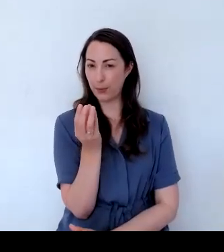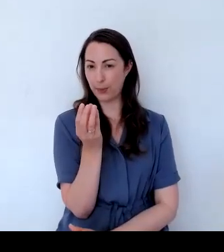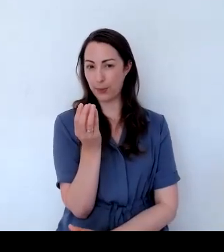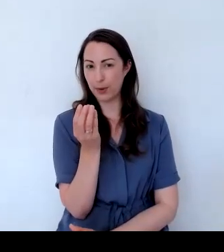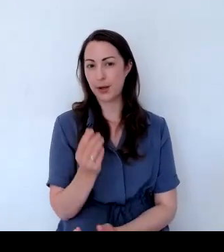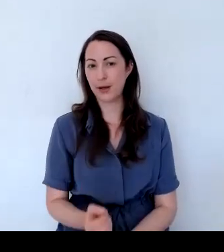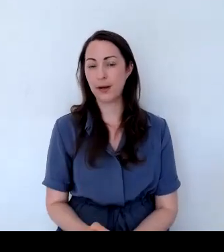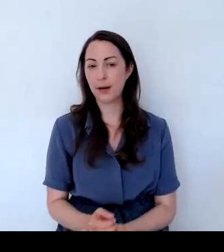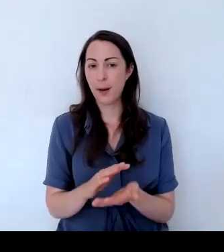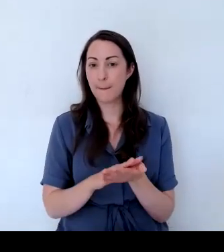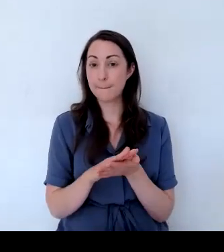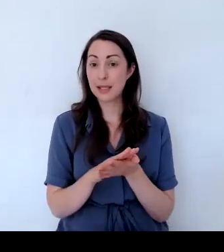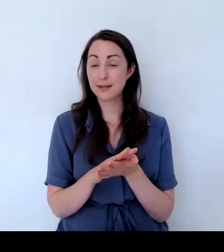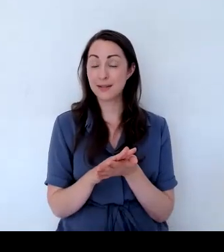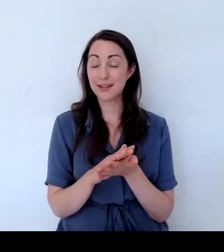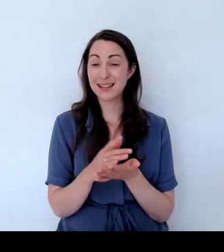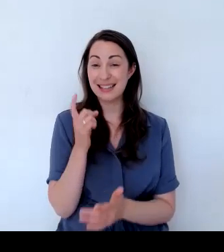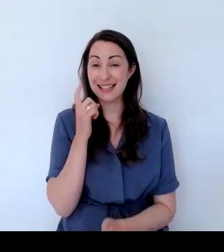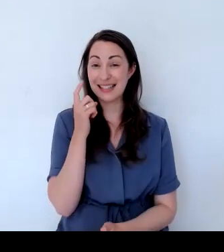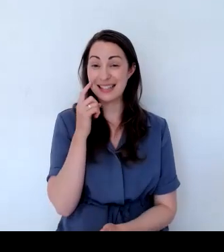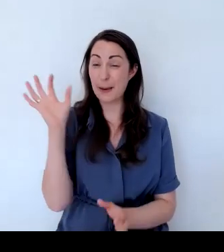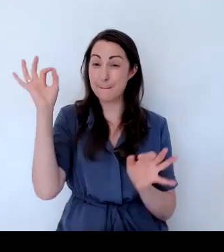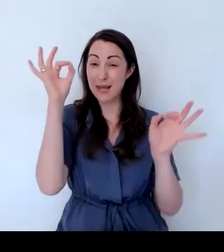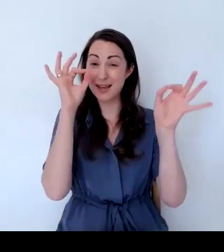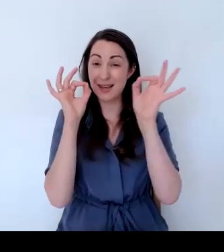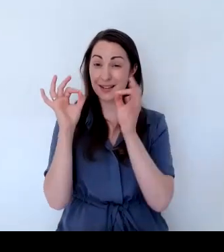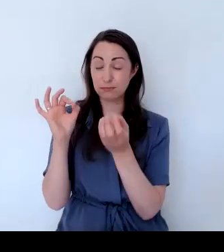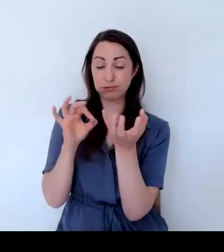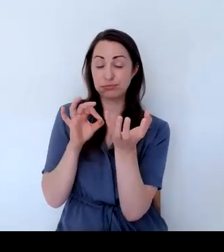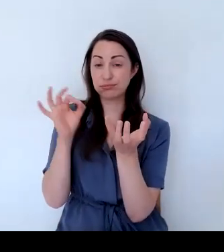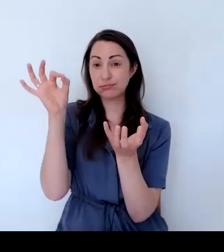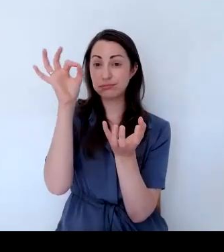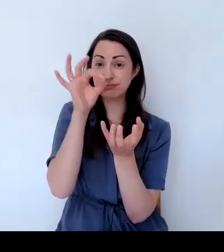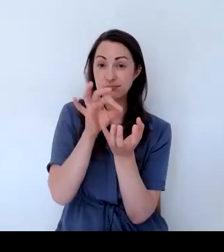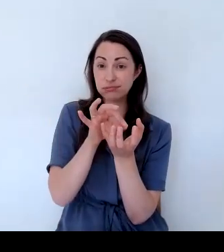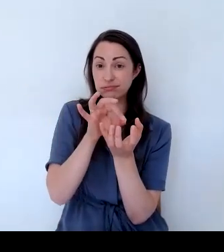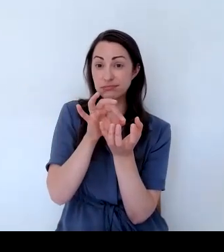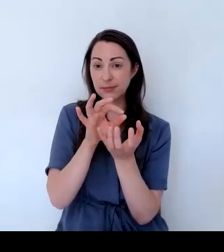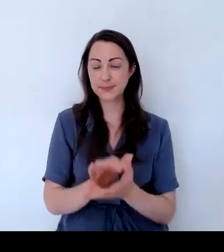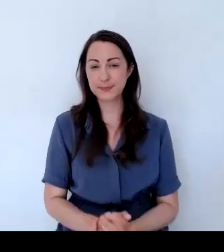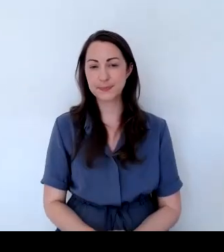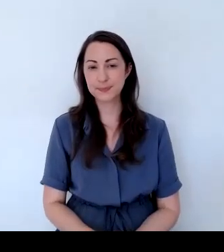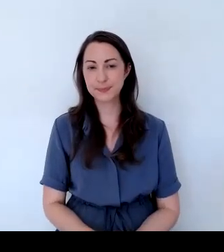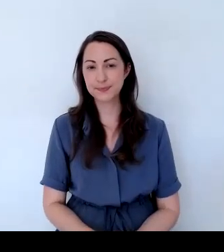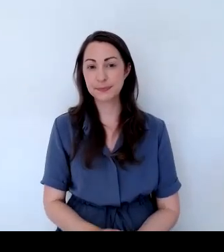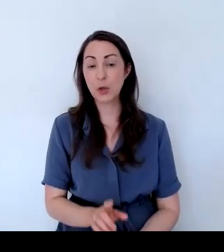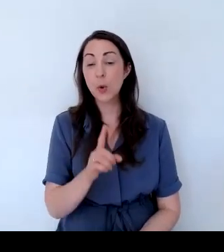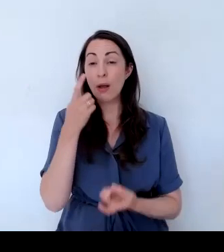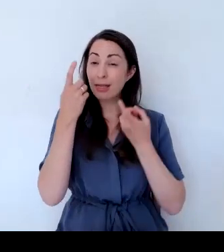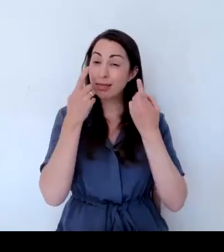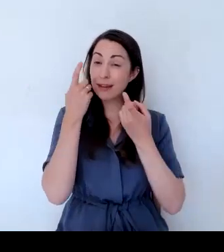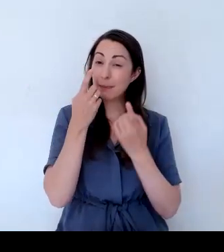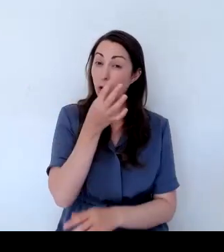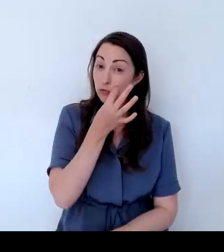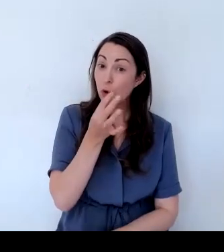the pollen and the nectar. So if you are choosing a rambling or climbing rose, bear in mind